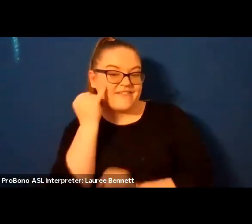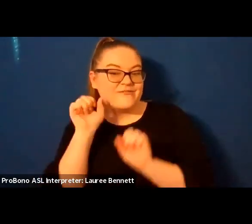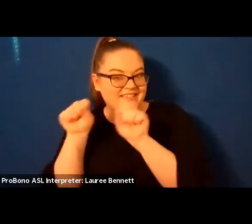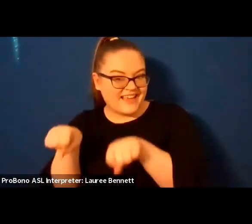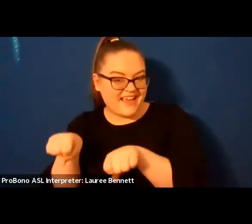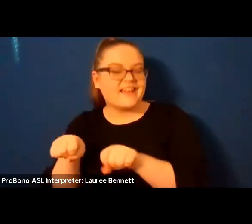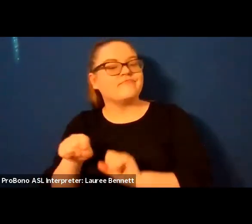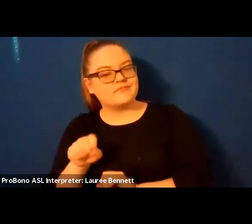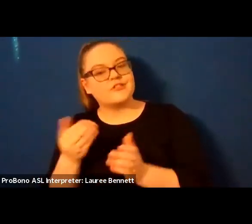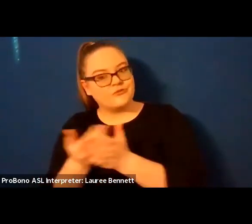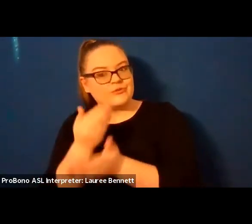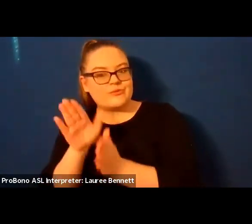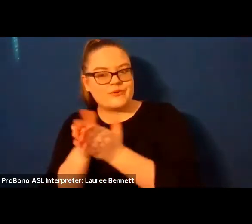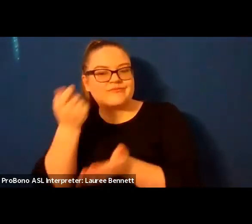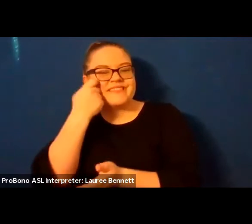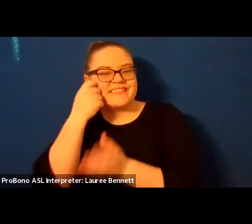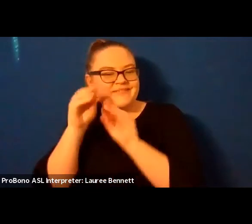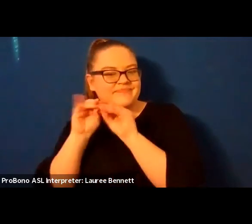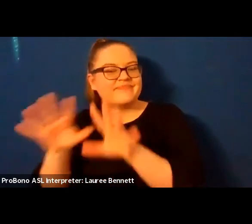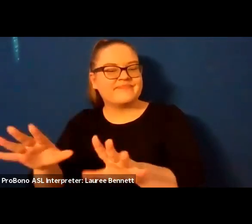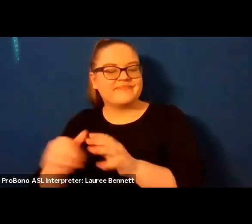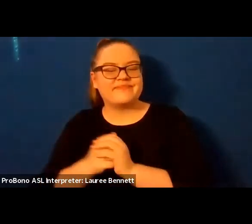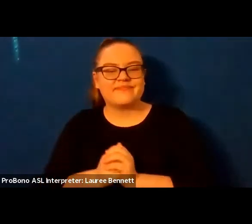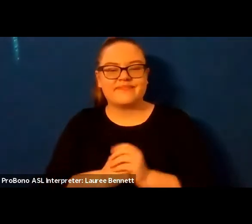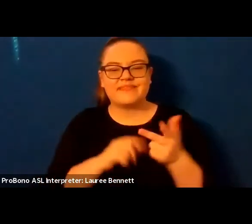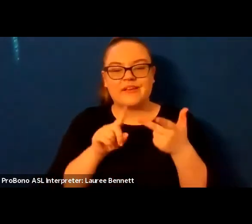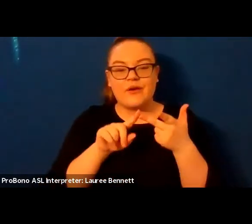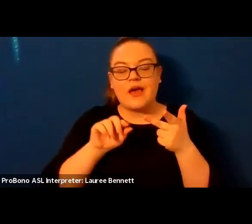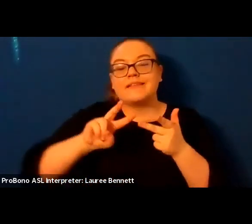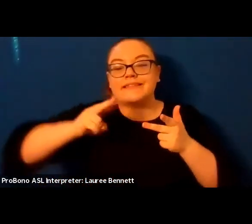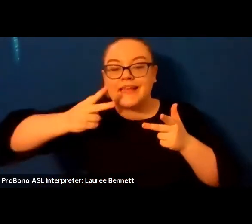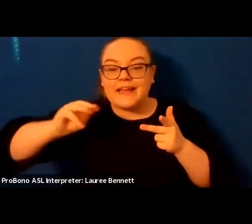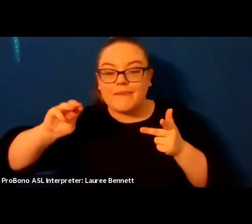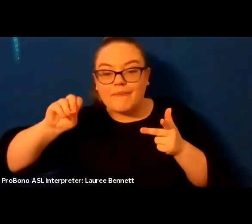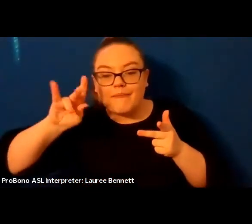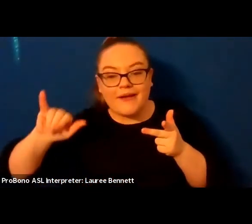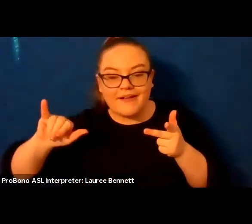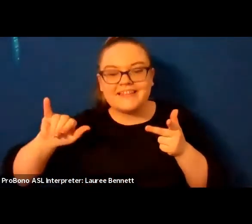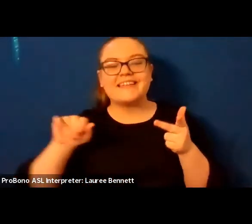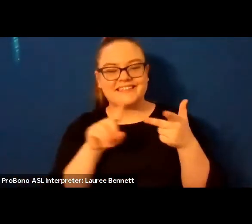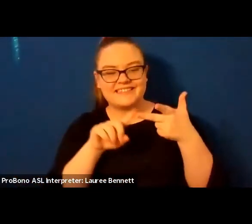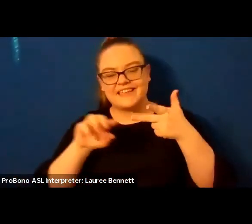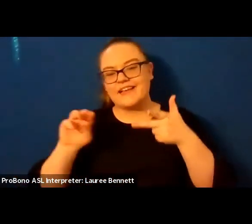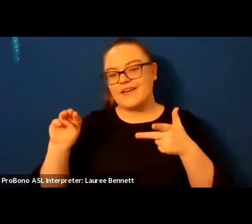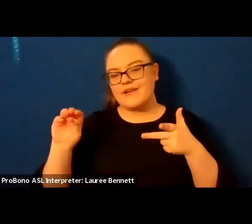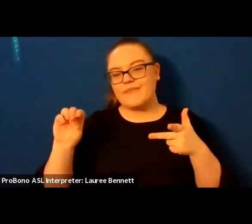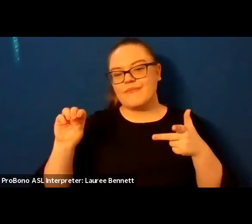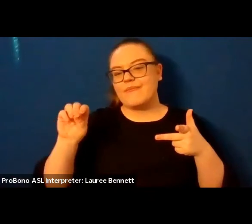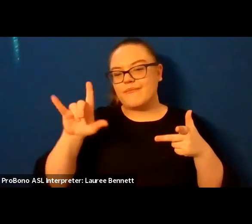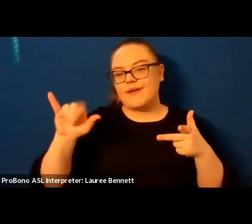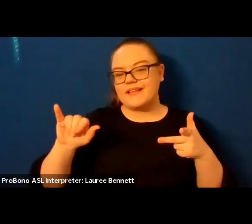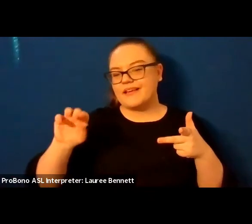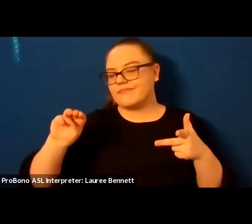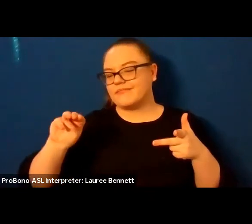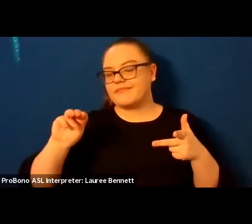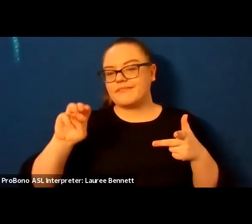destiny we will have molly mccully brown um we added two mollies tonight just to keep you on your toes so molly mccully brown's most